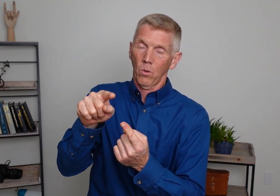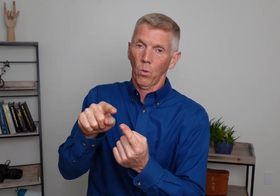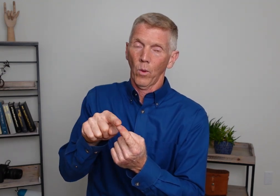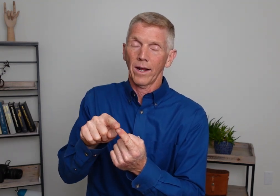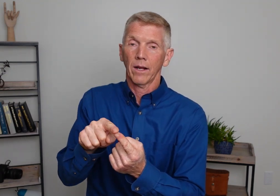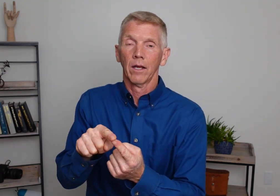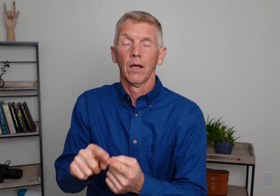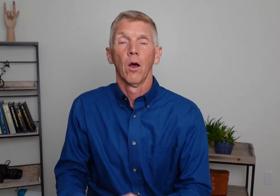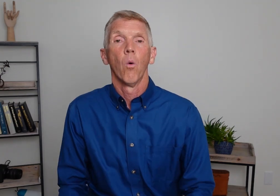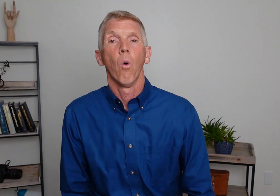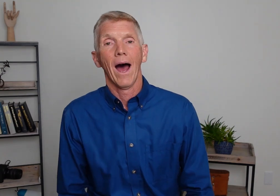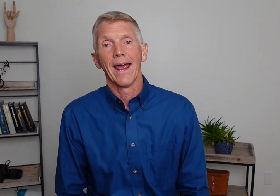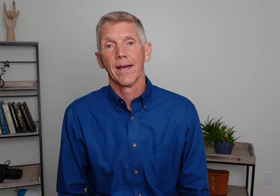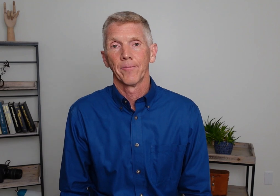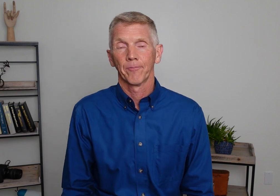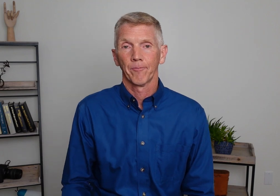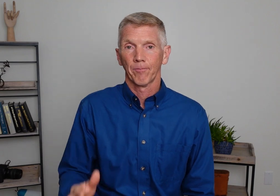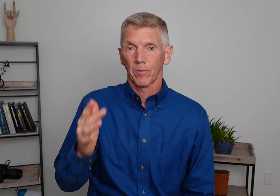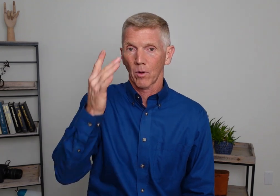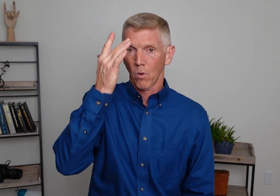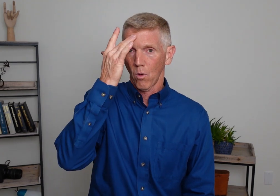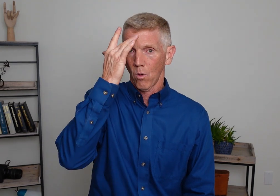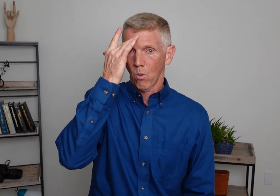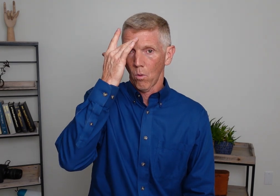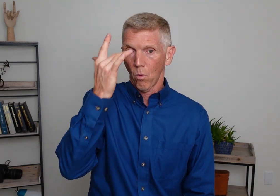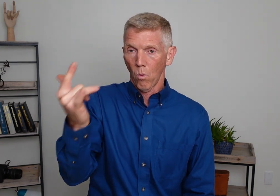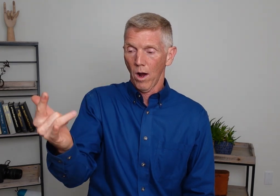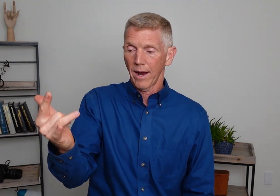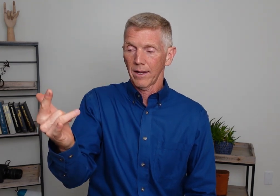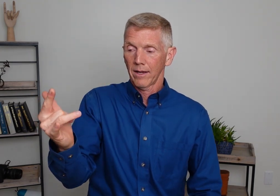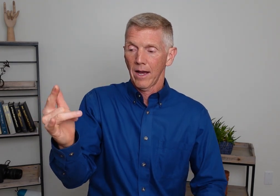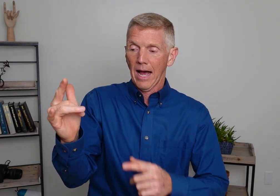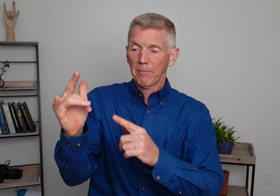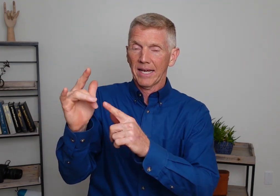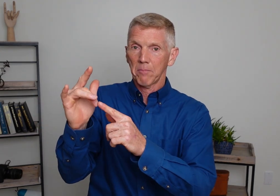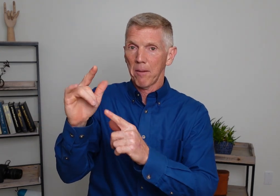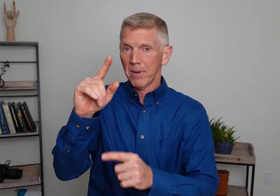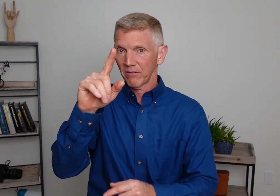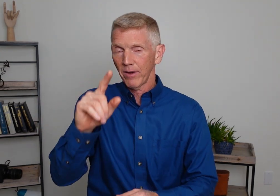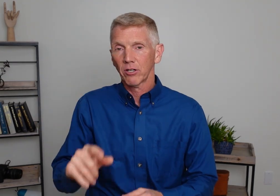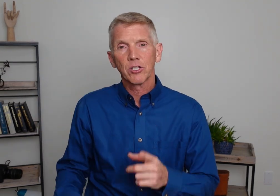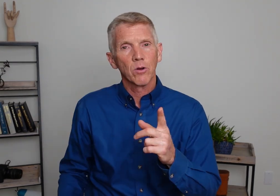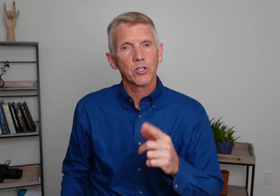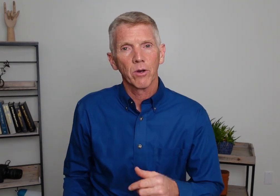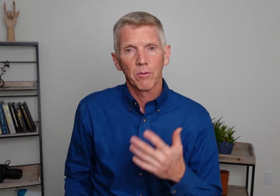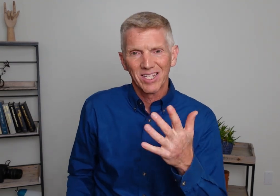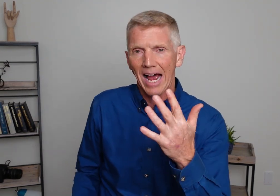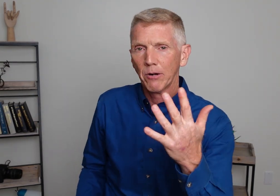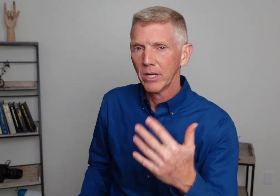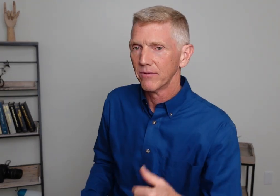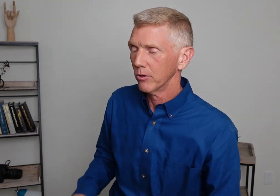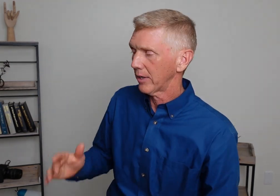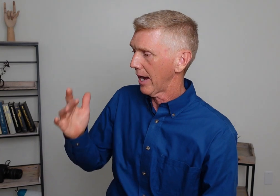When. Why. Why. I'm taking my middle finger. Let's show you from a sideways view. Okay.